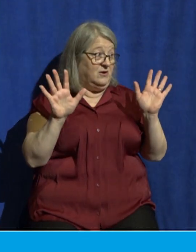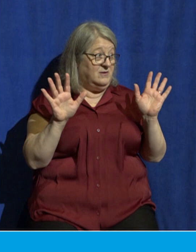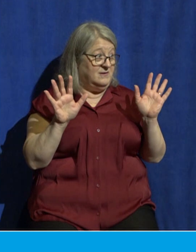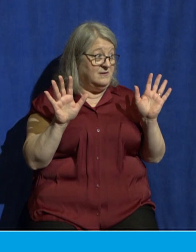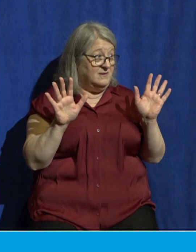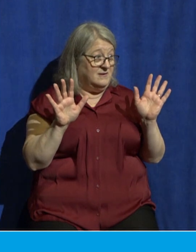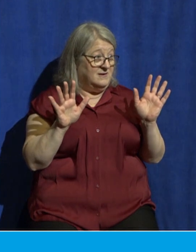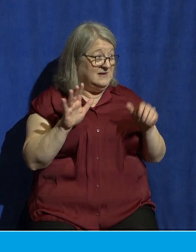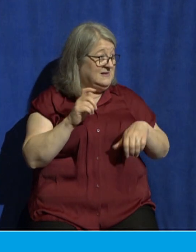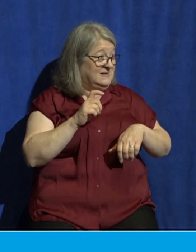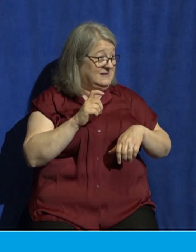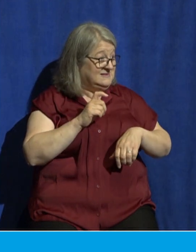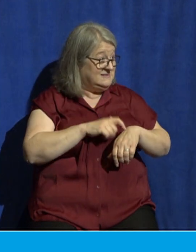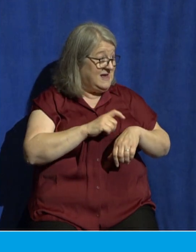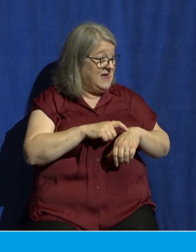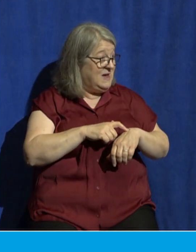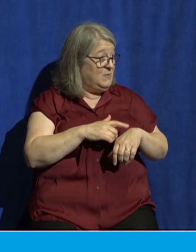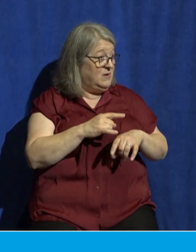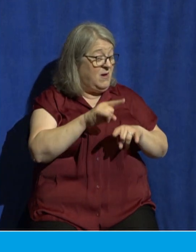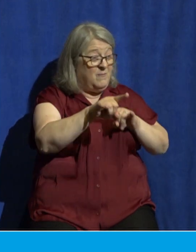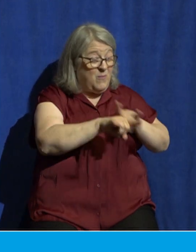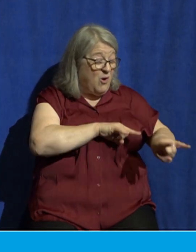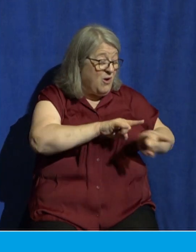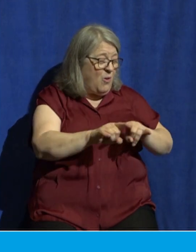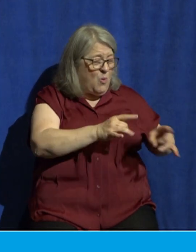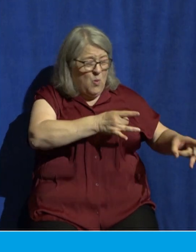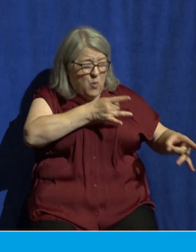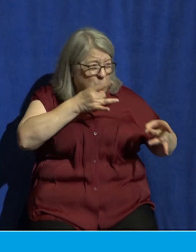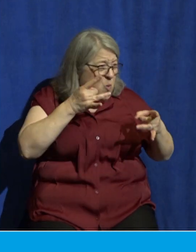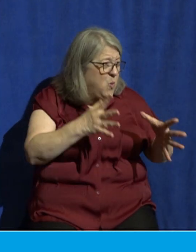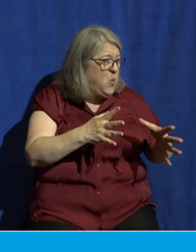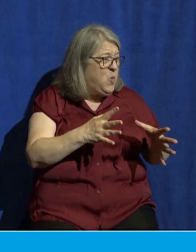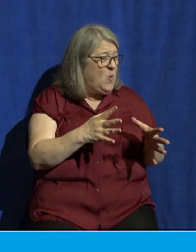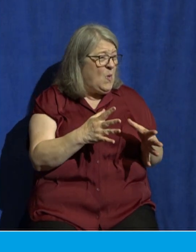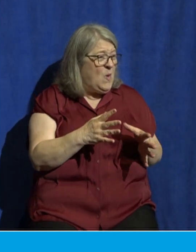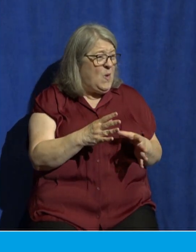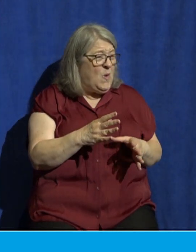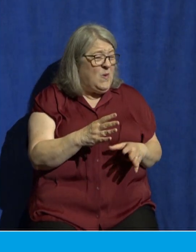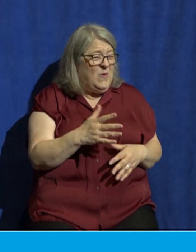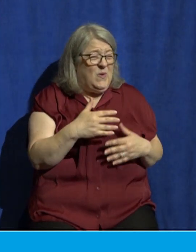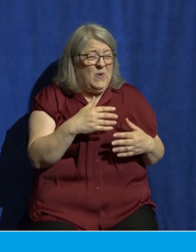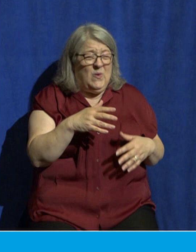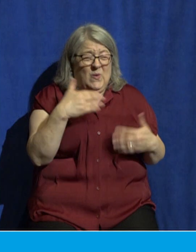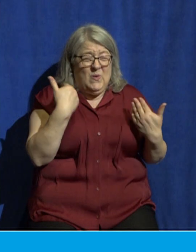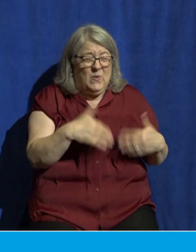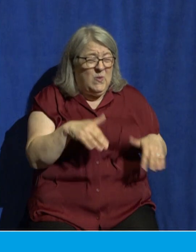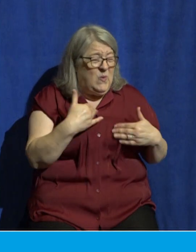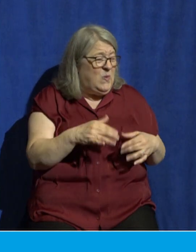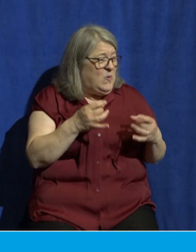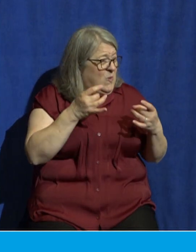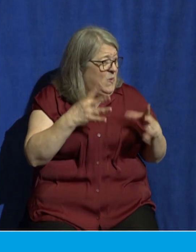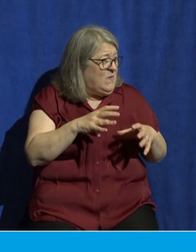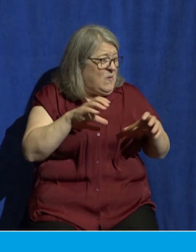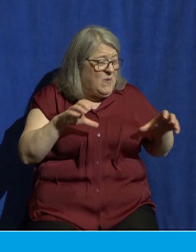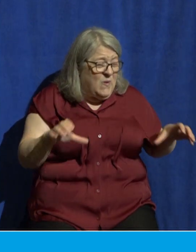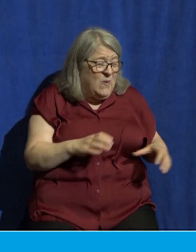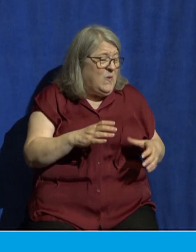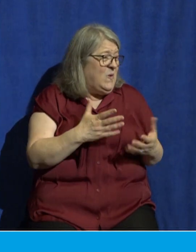intense persecution and tribulation. Something foul is going to happen in the temple, right? There's going to be